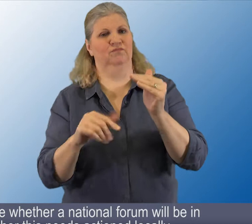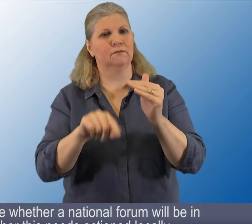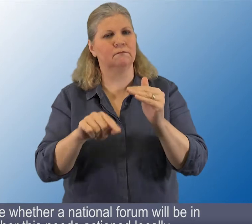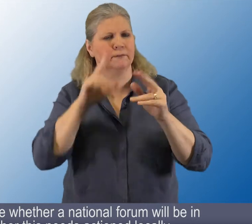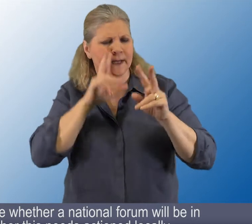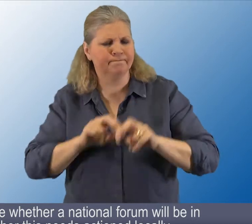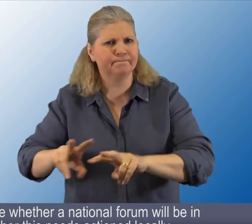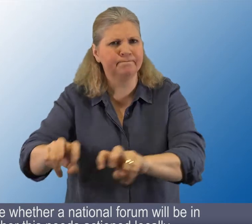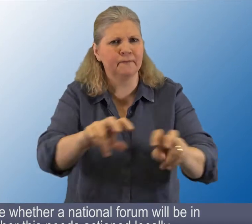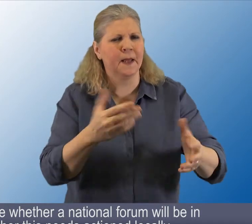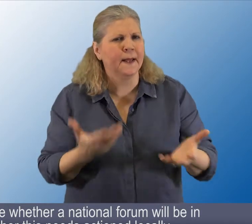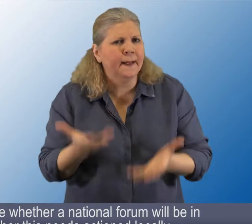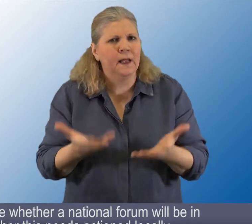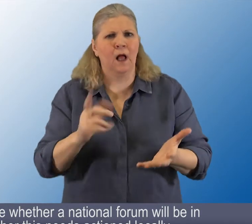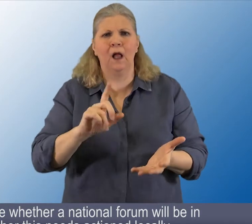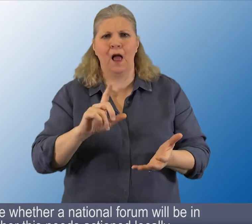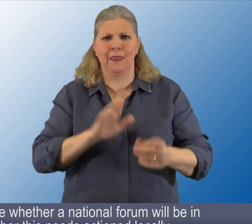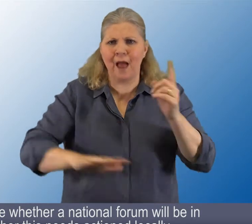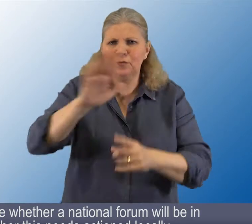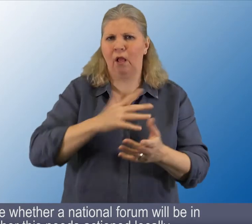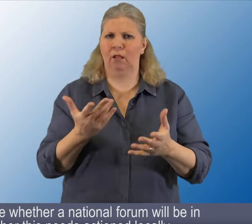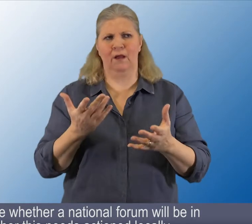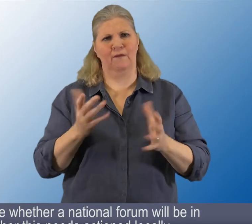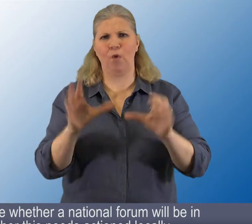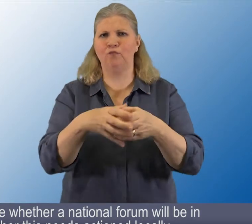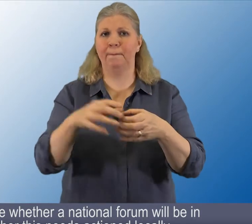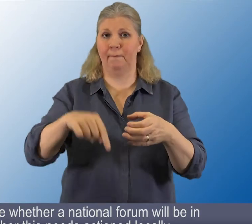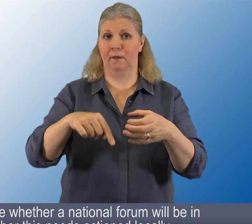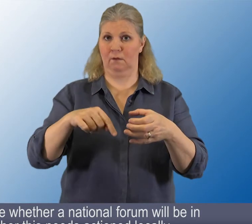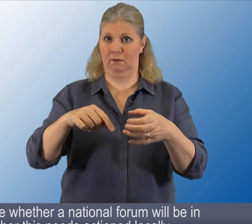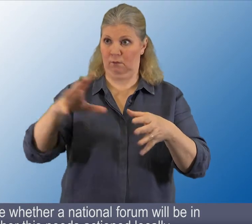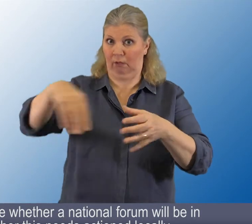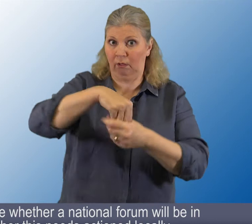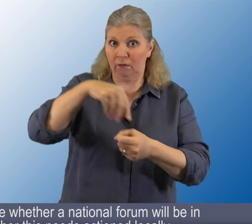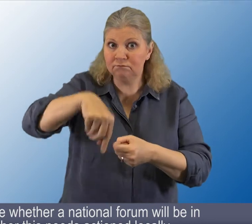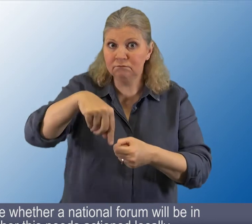14.-Action 14. Explore whether a national forum will be in place or whether this needs action locally.